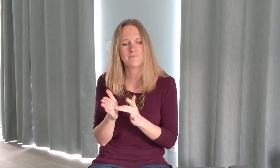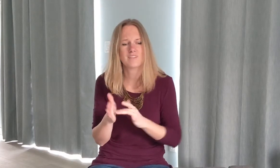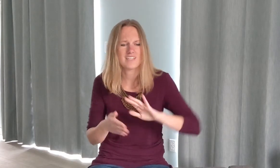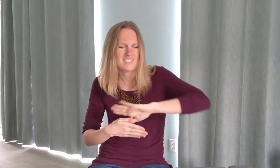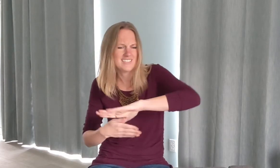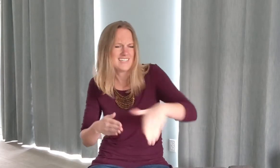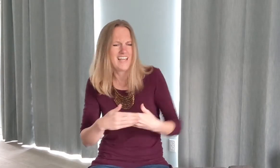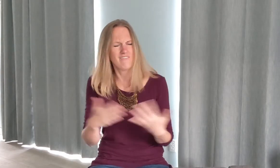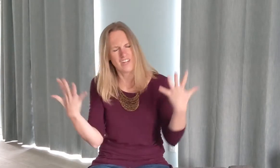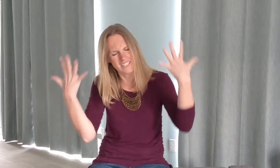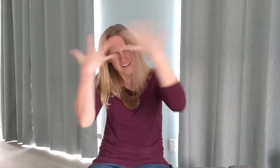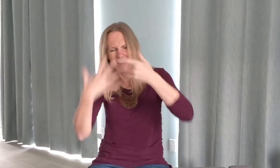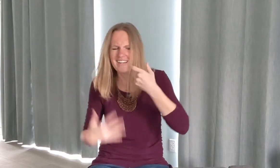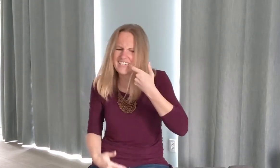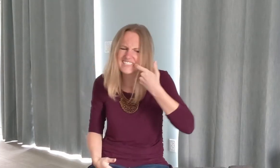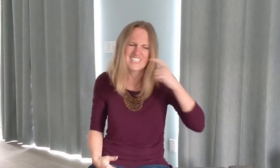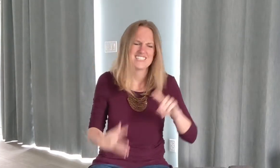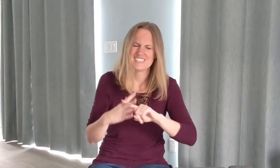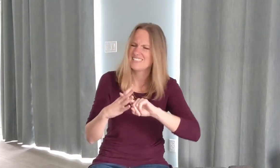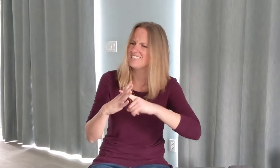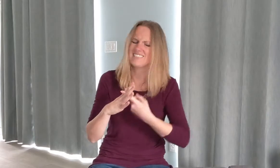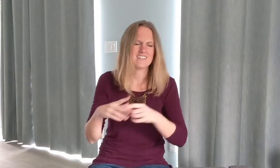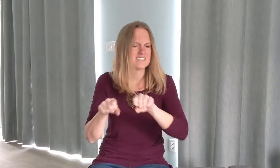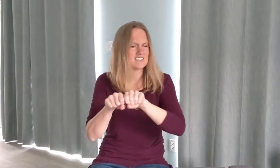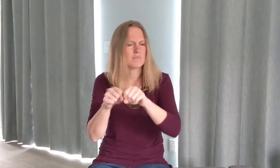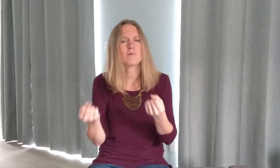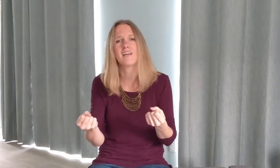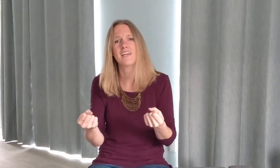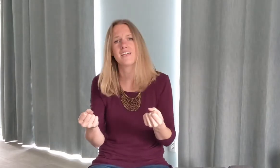Till every dark addiction starts to break